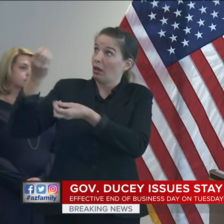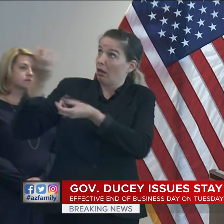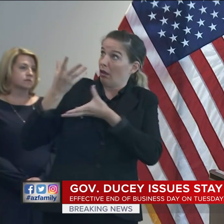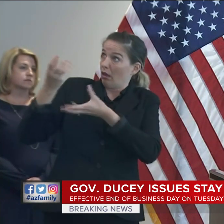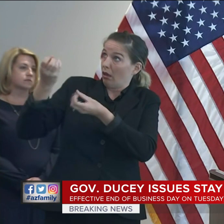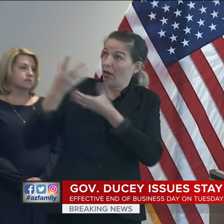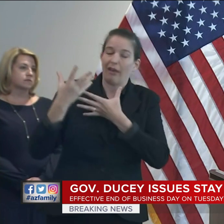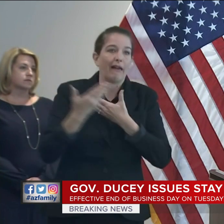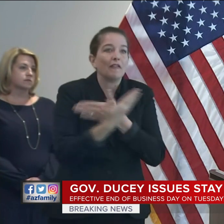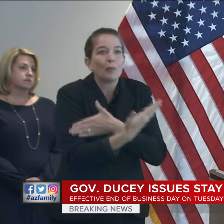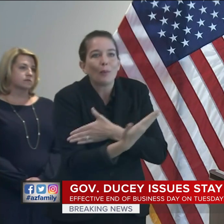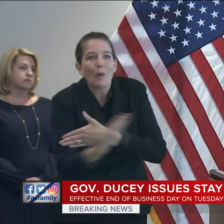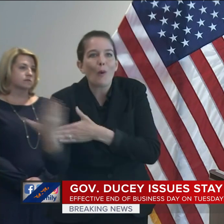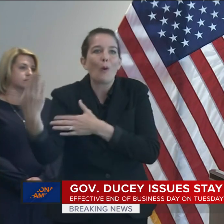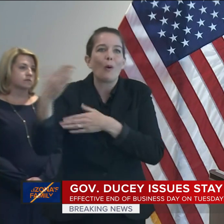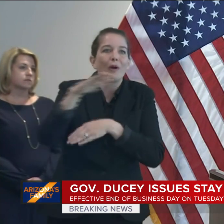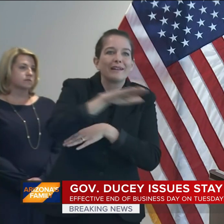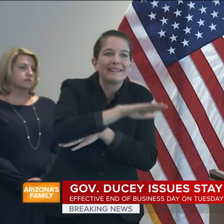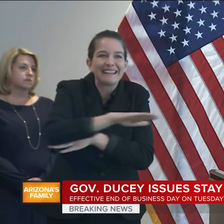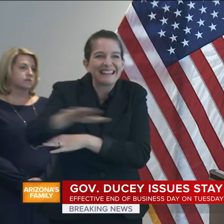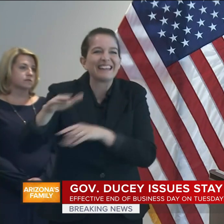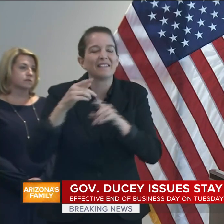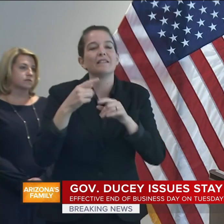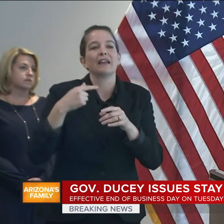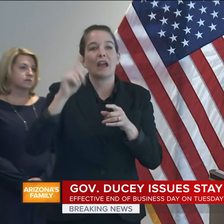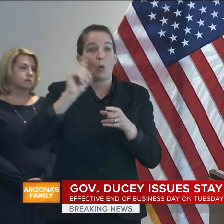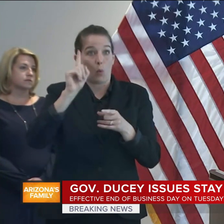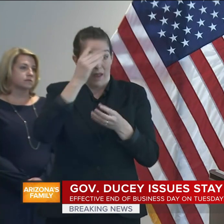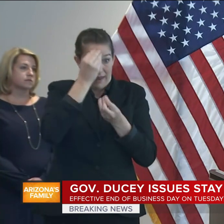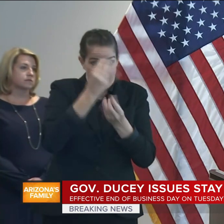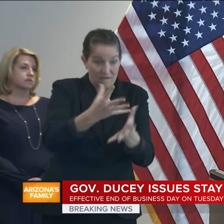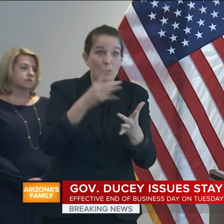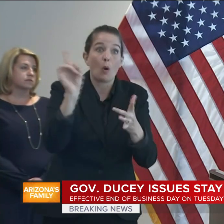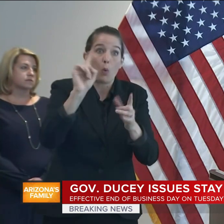morning and every evening on the azhealth.gov website. right.